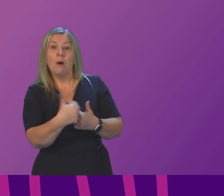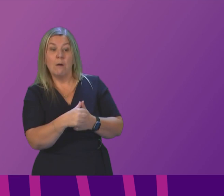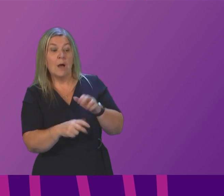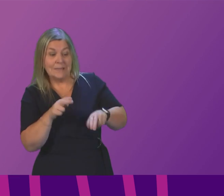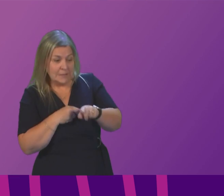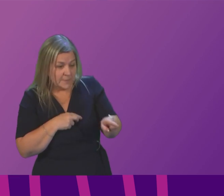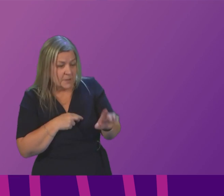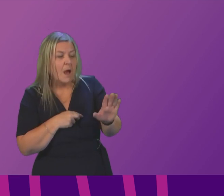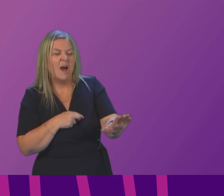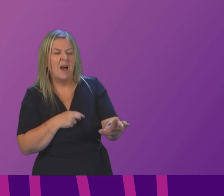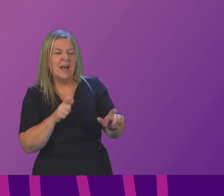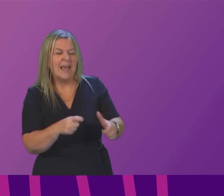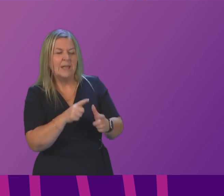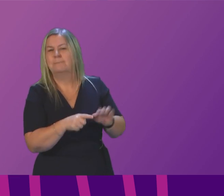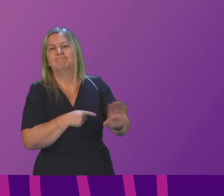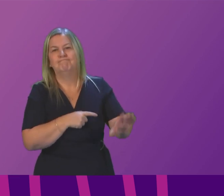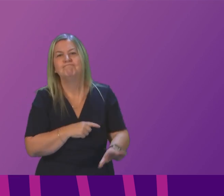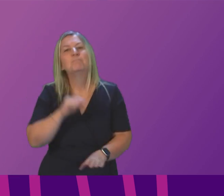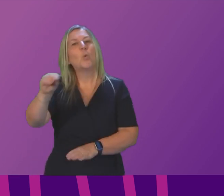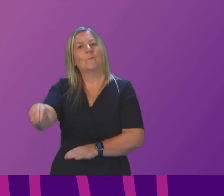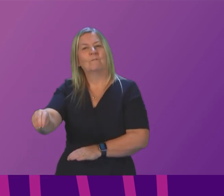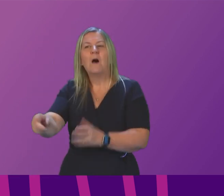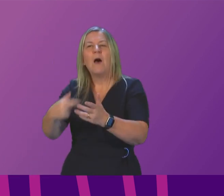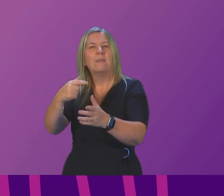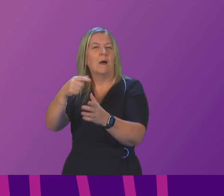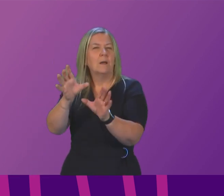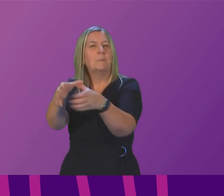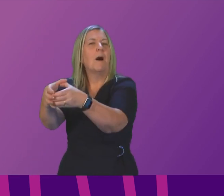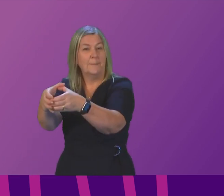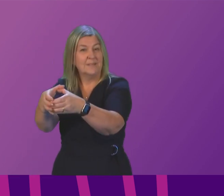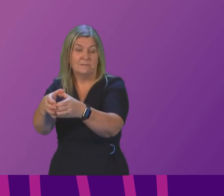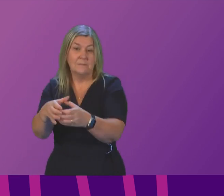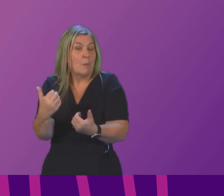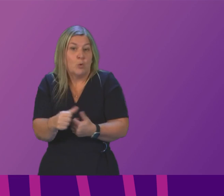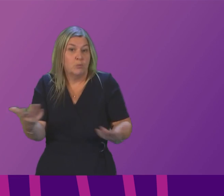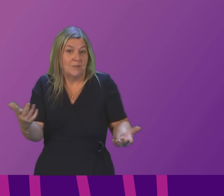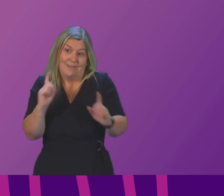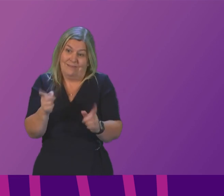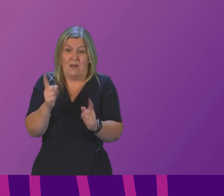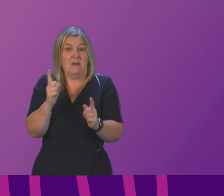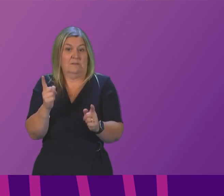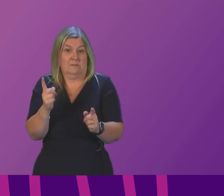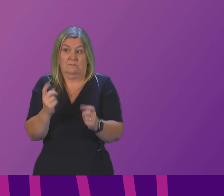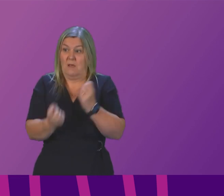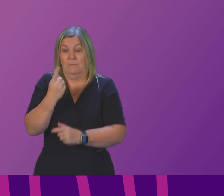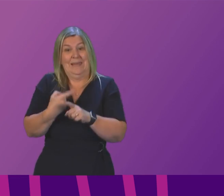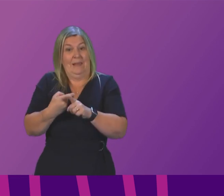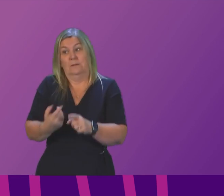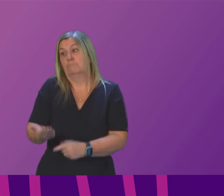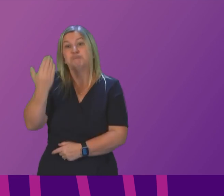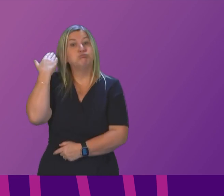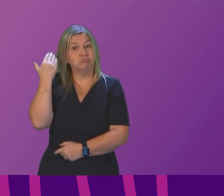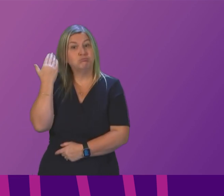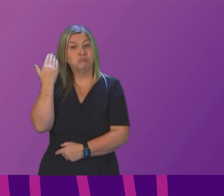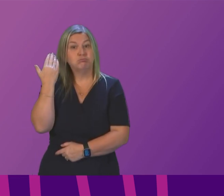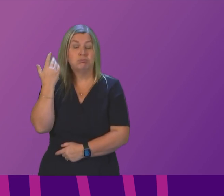to another part of the healthcare system that is appropriate that is a change in guidance that I think was made in England some time ago